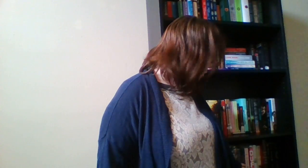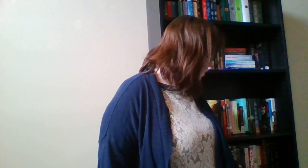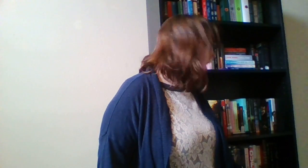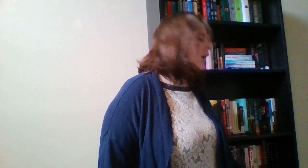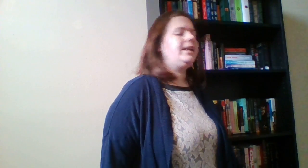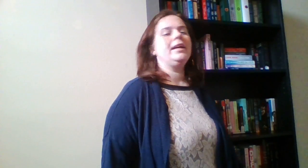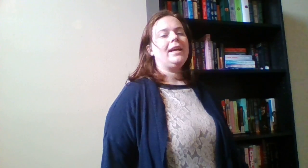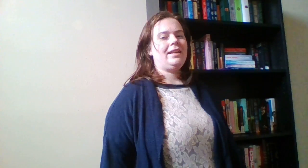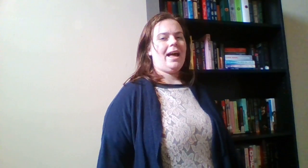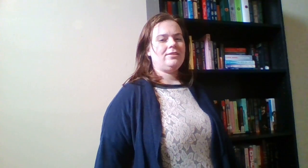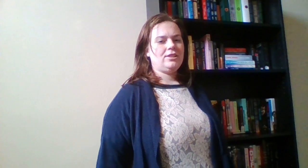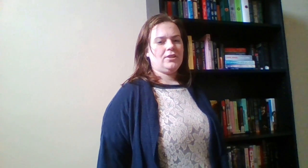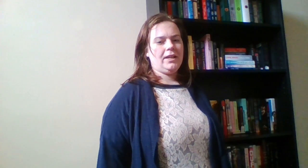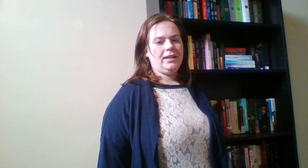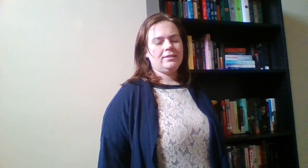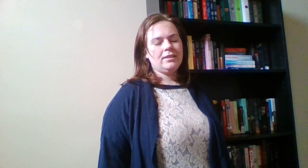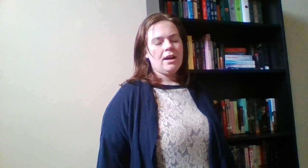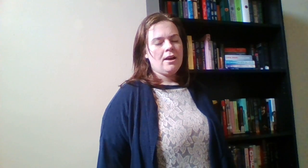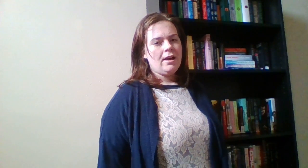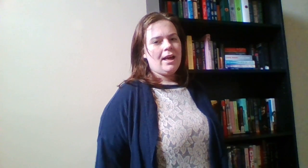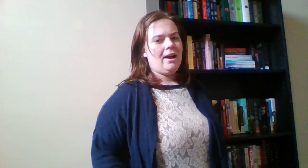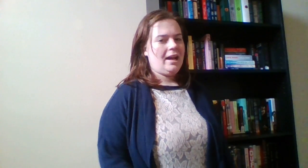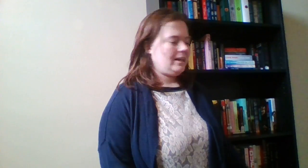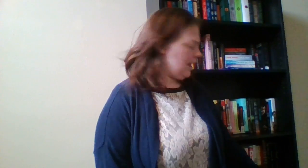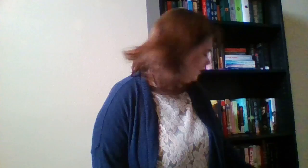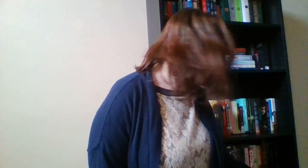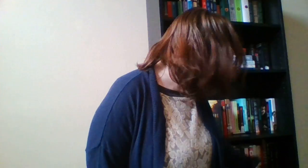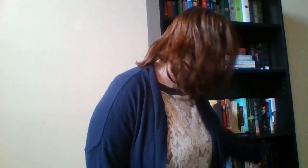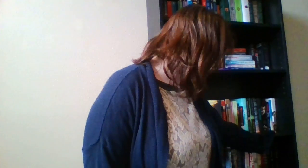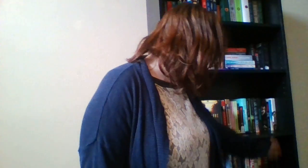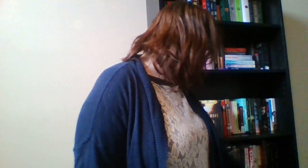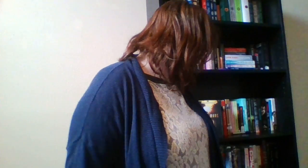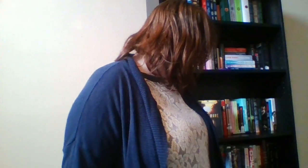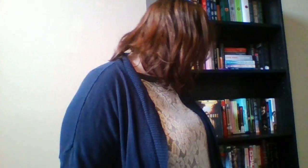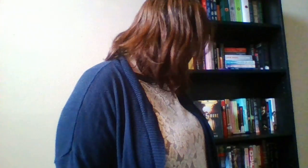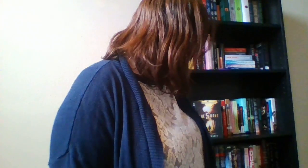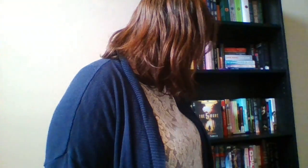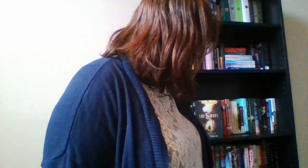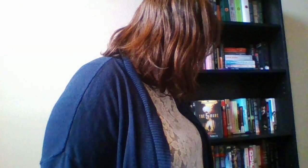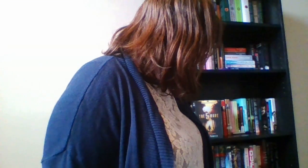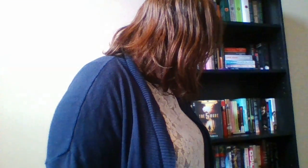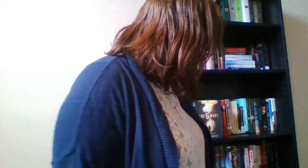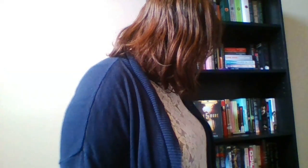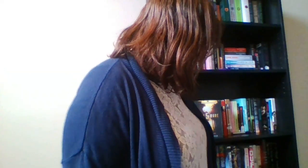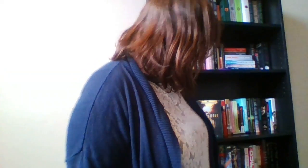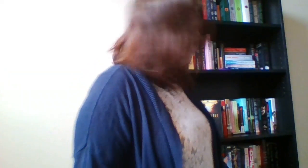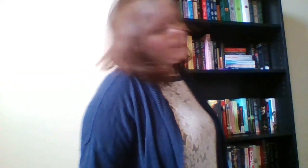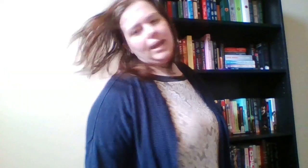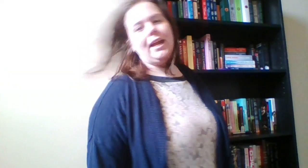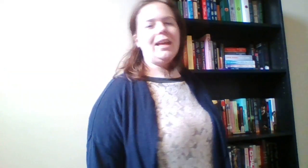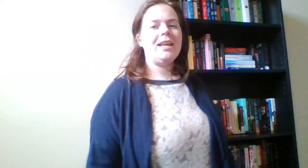you're on in that series, and then you can skip it. So the